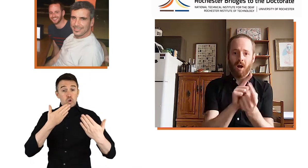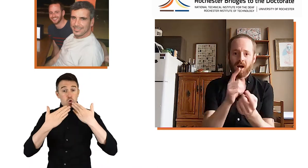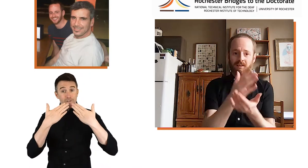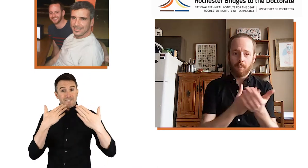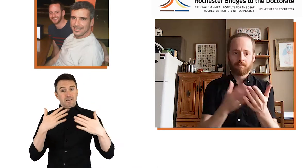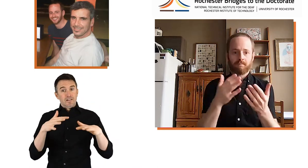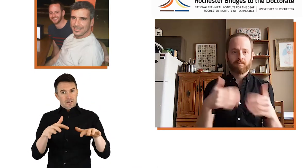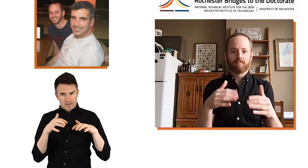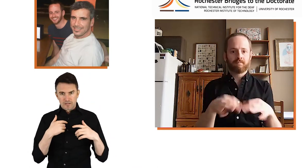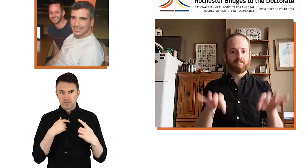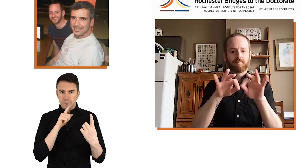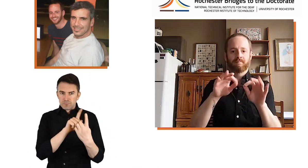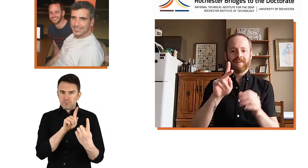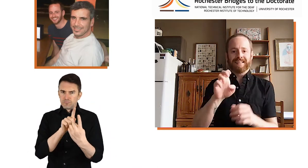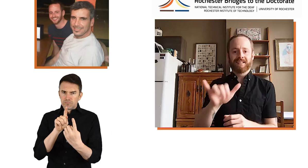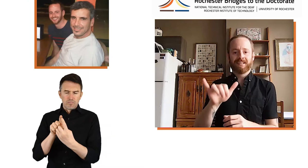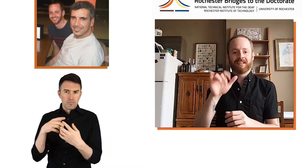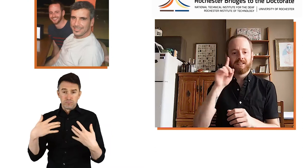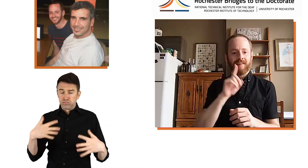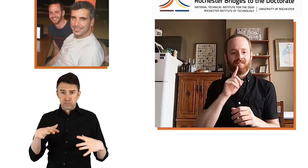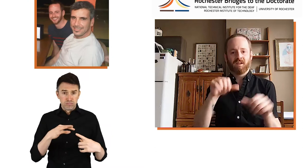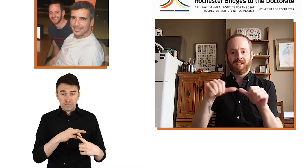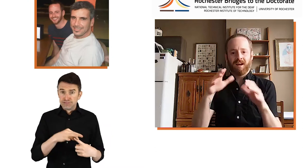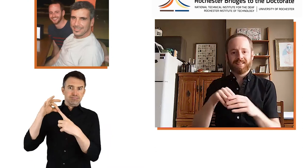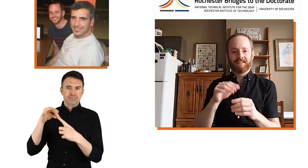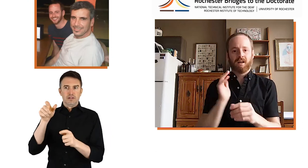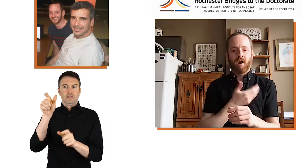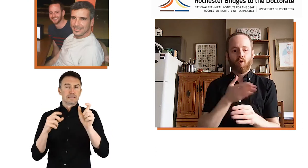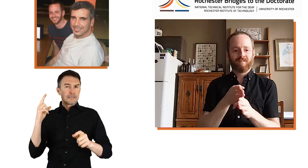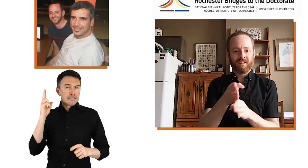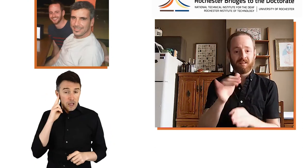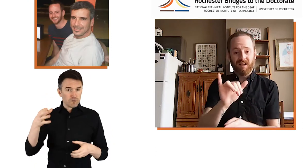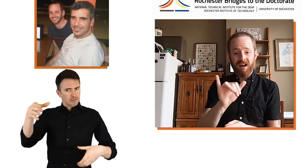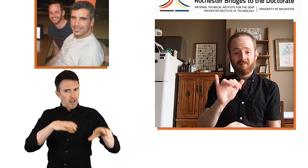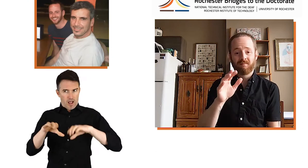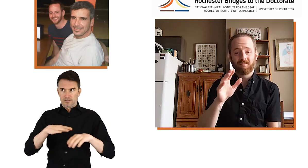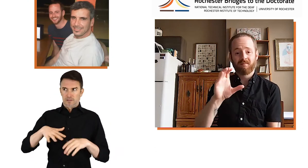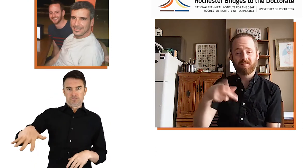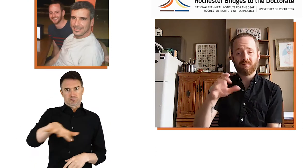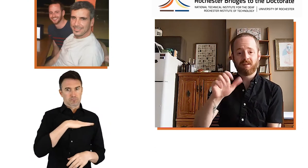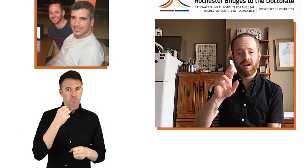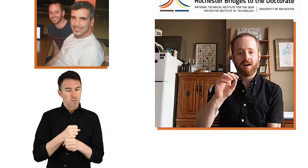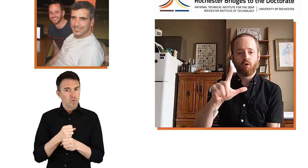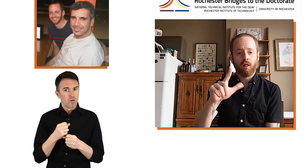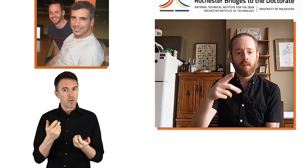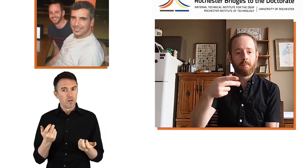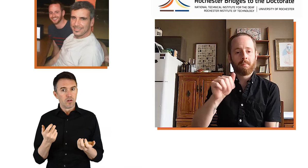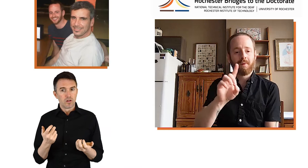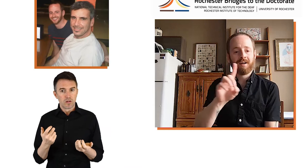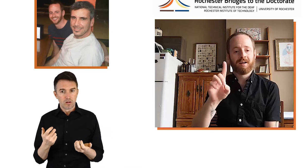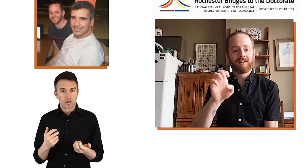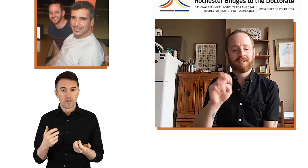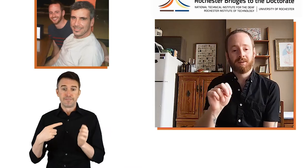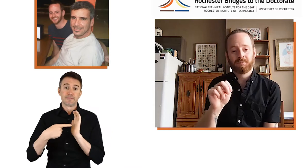At this conference, I met some very key Deaf scientists within our field. For